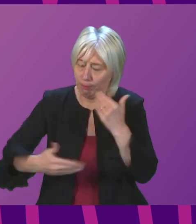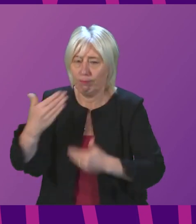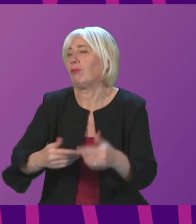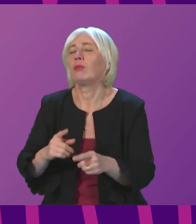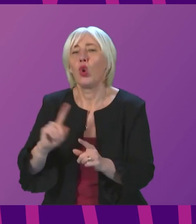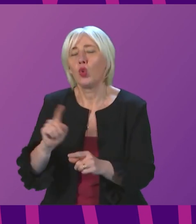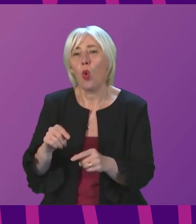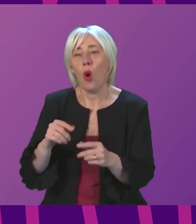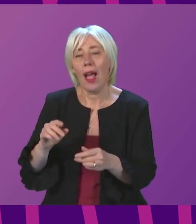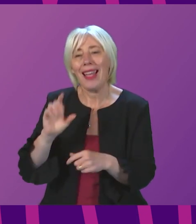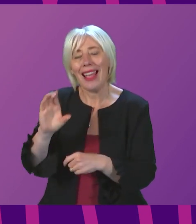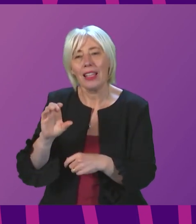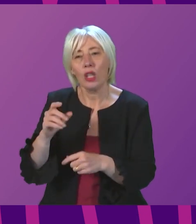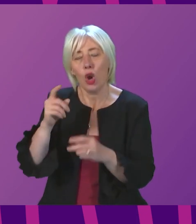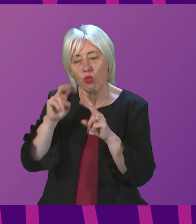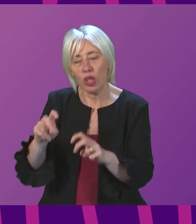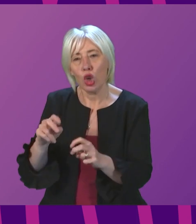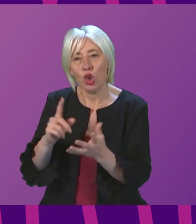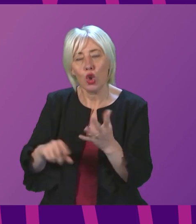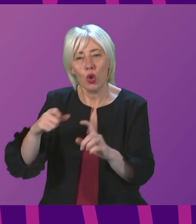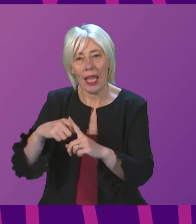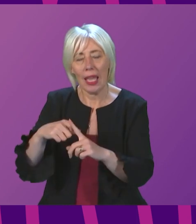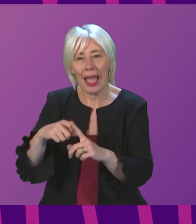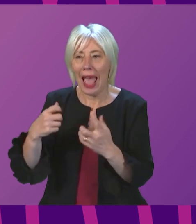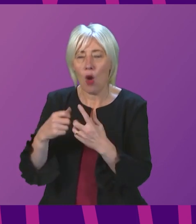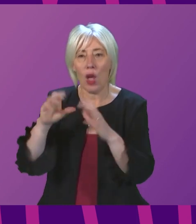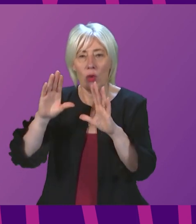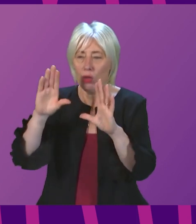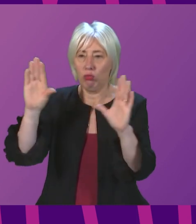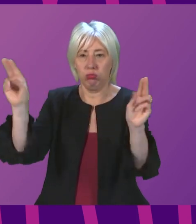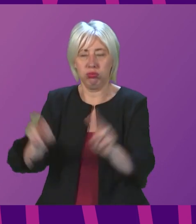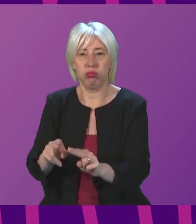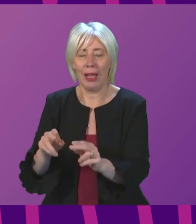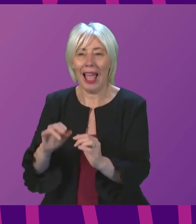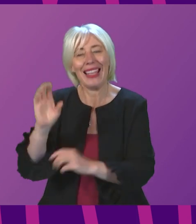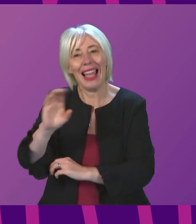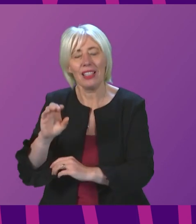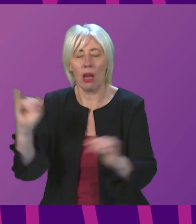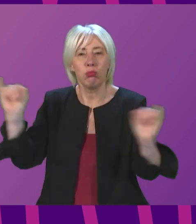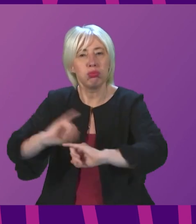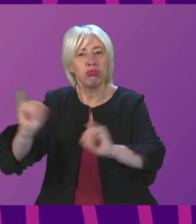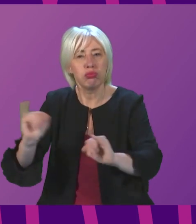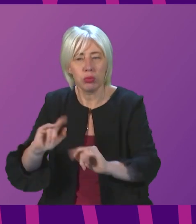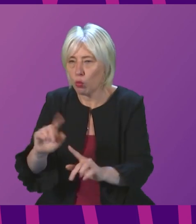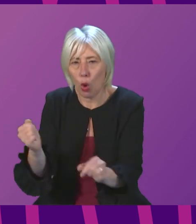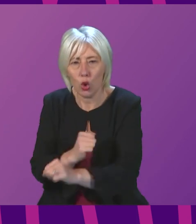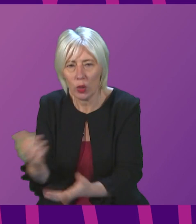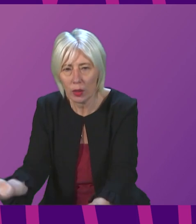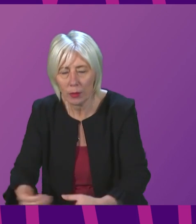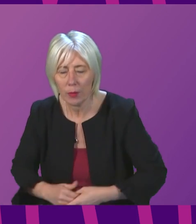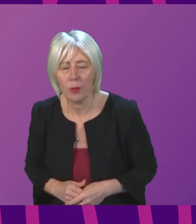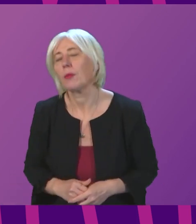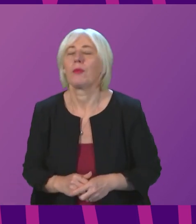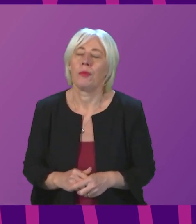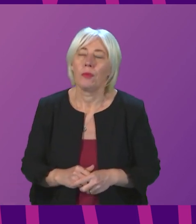taking in Cancer Research UK's words to prevent a cancer catastrophe? Firstly, can I start by